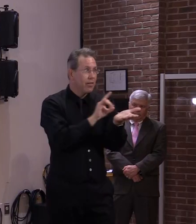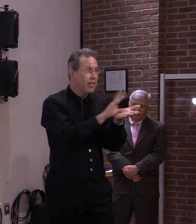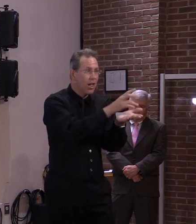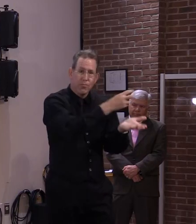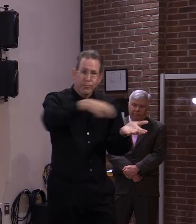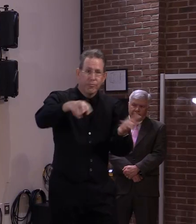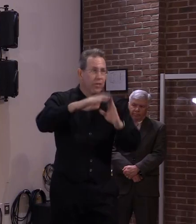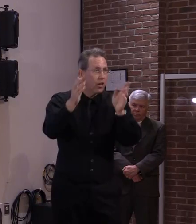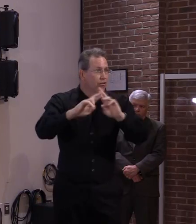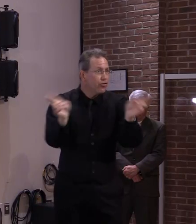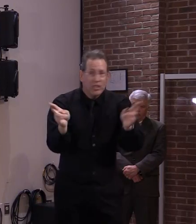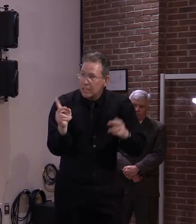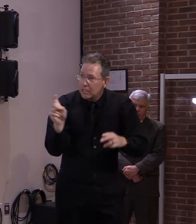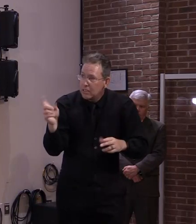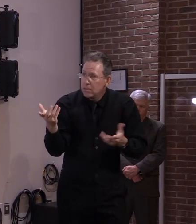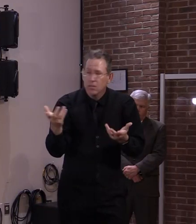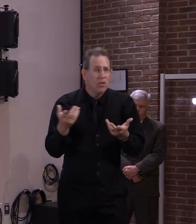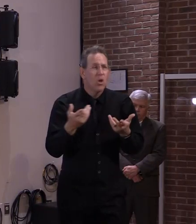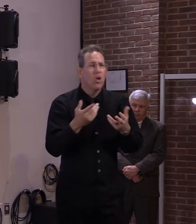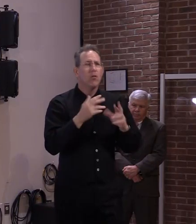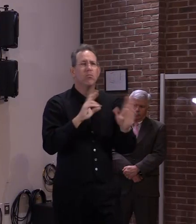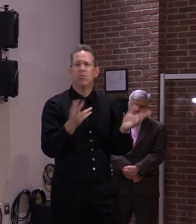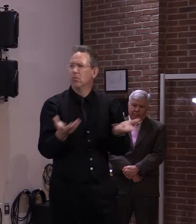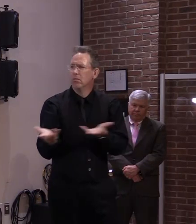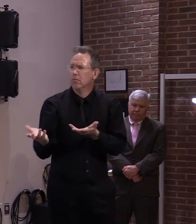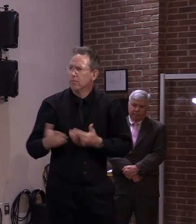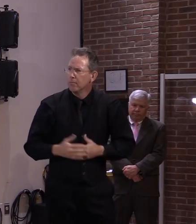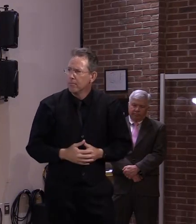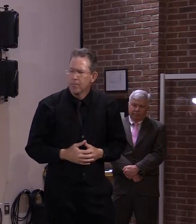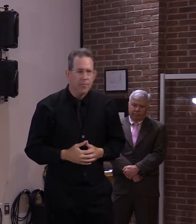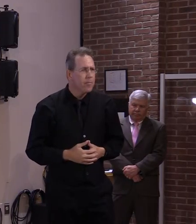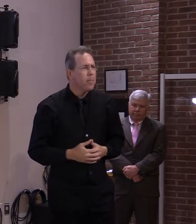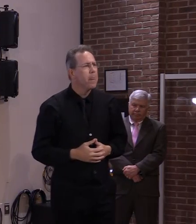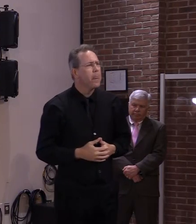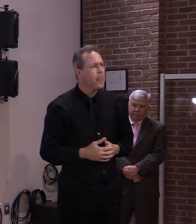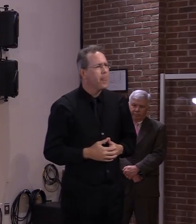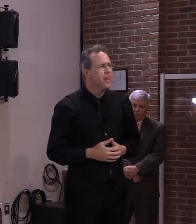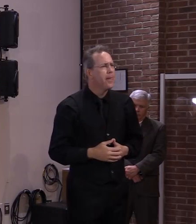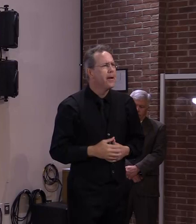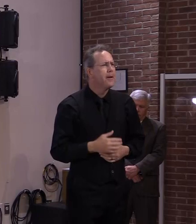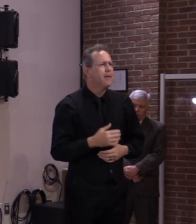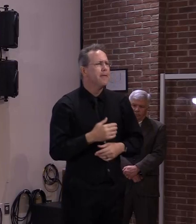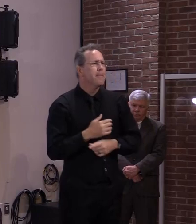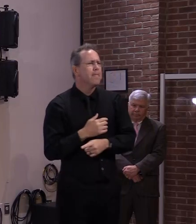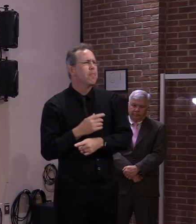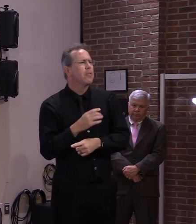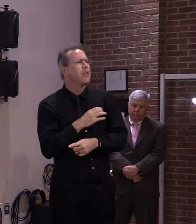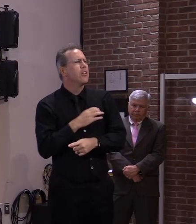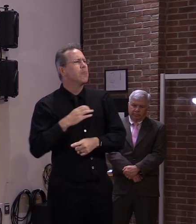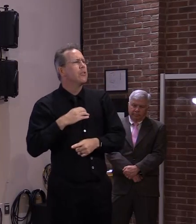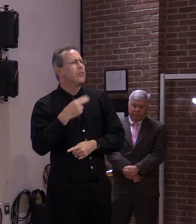Yeah, I think Commissioner Hanford might be on and might be able to answer some of those questions.